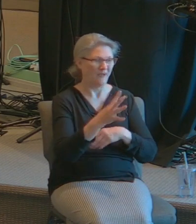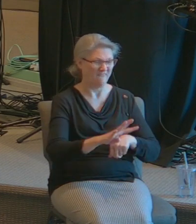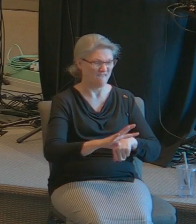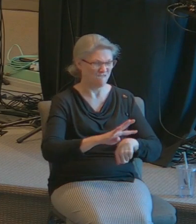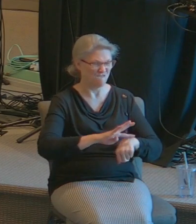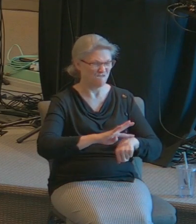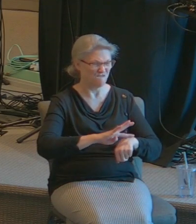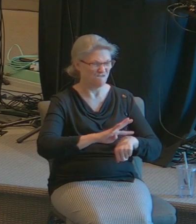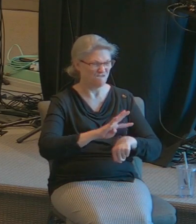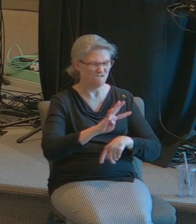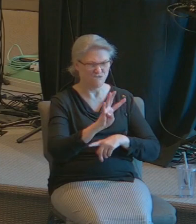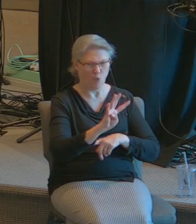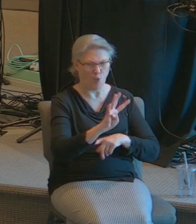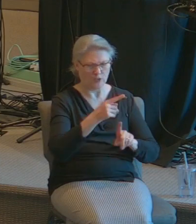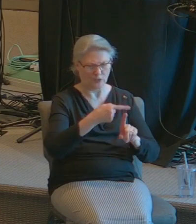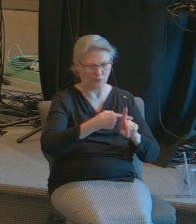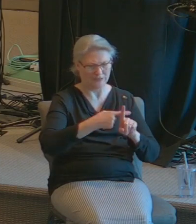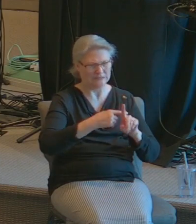degrees below zero